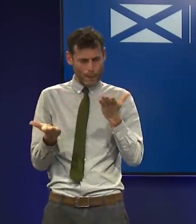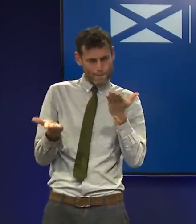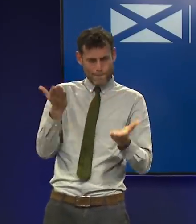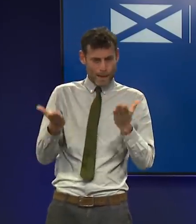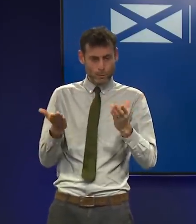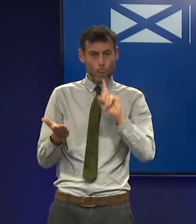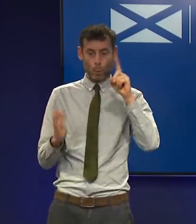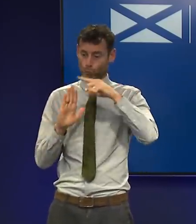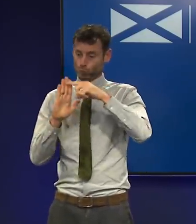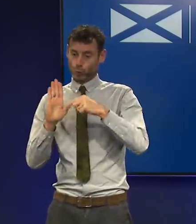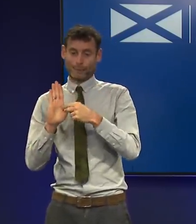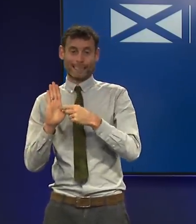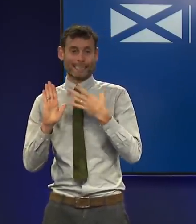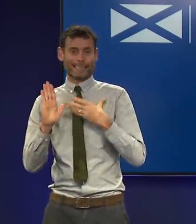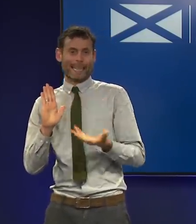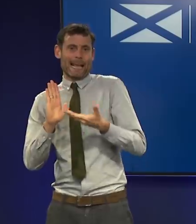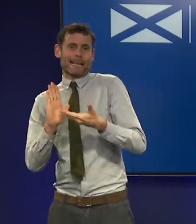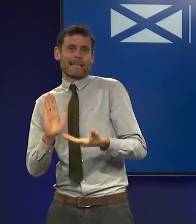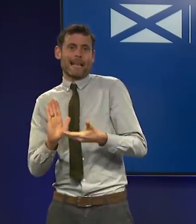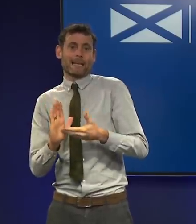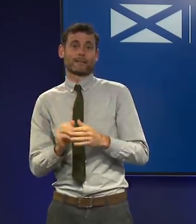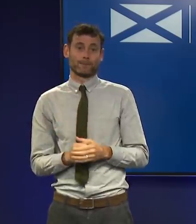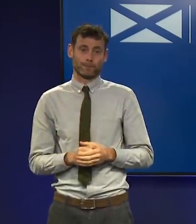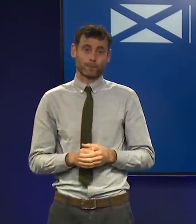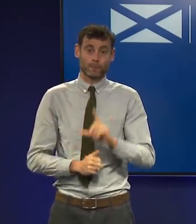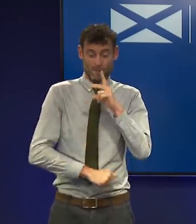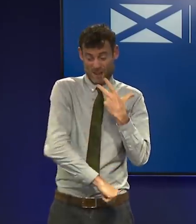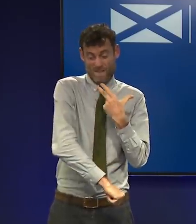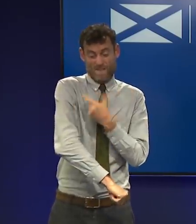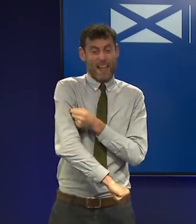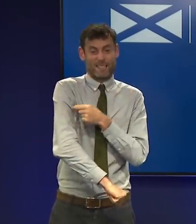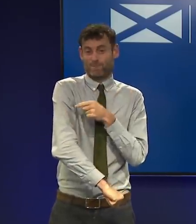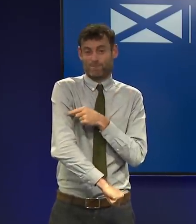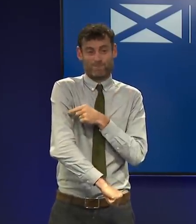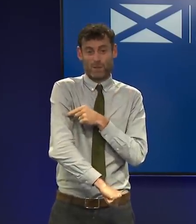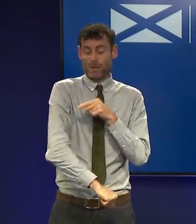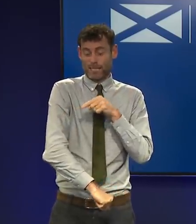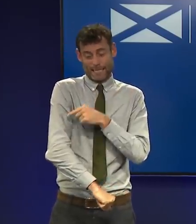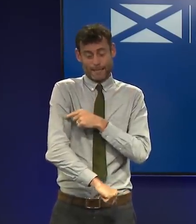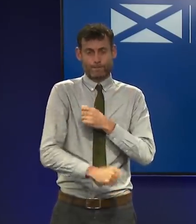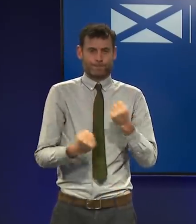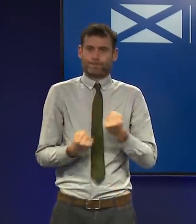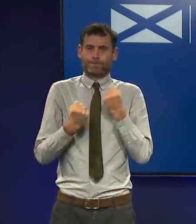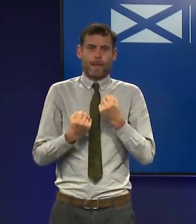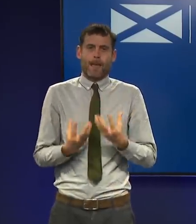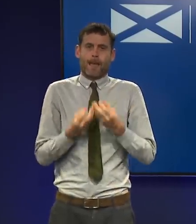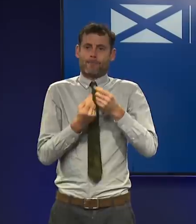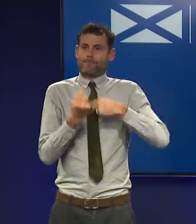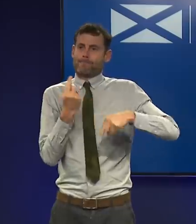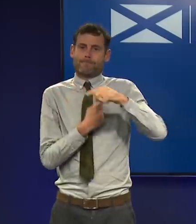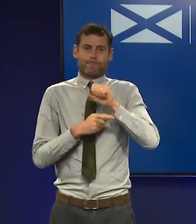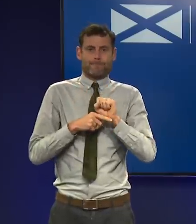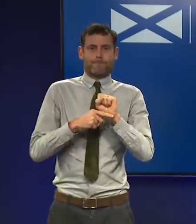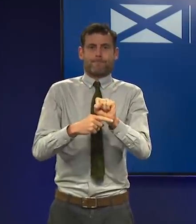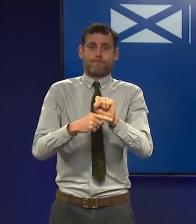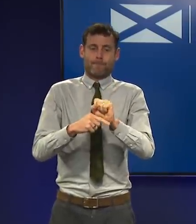end by stressing what we can all do. Vaccination remains our most important line of defence. We had already